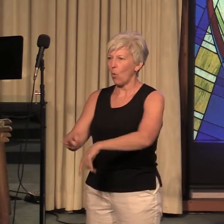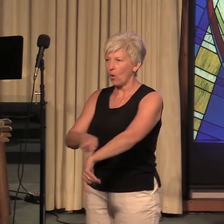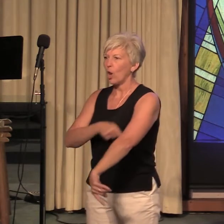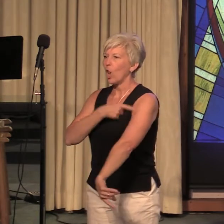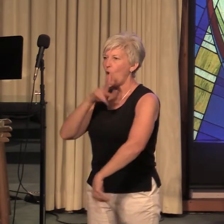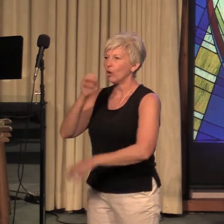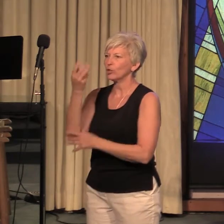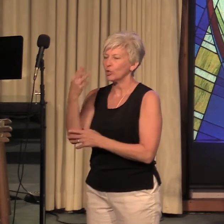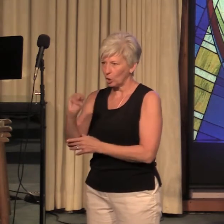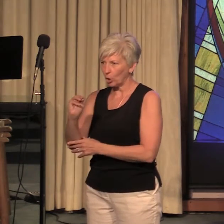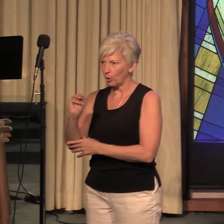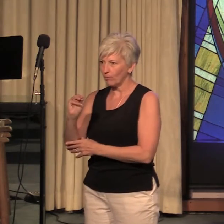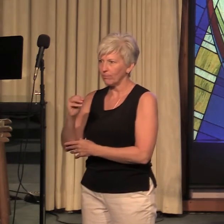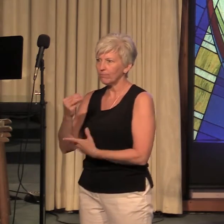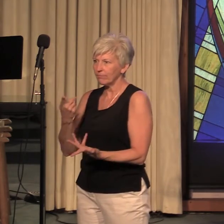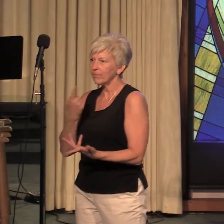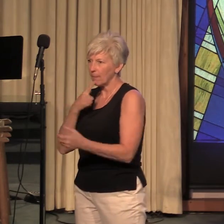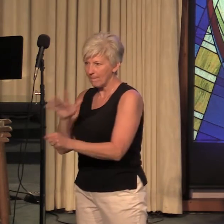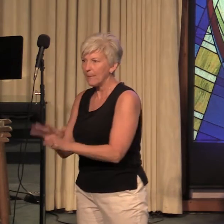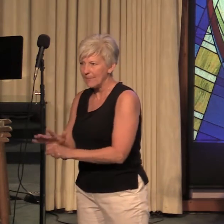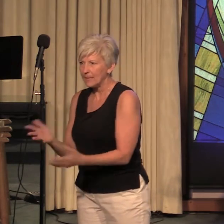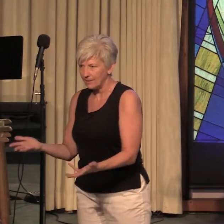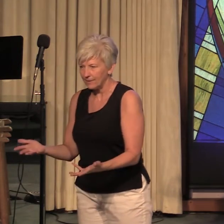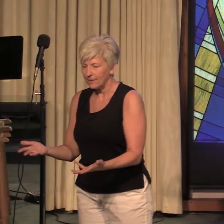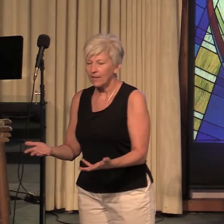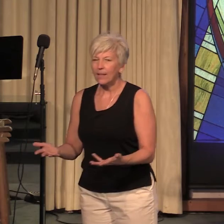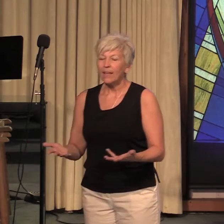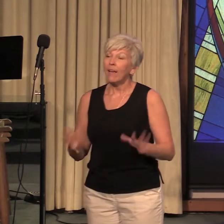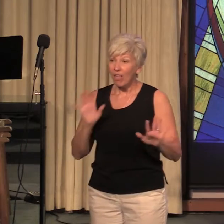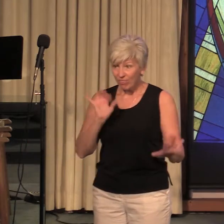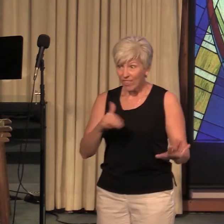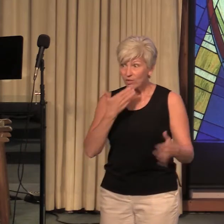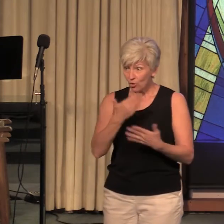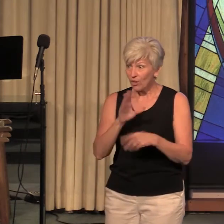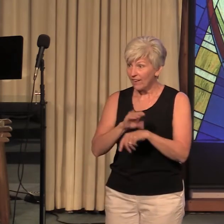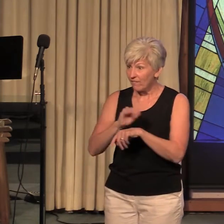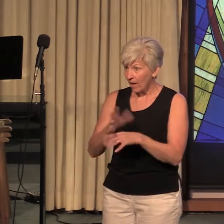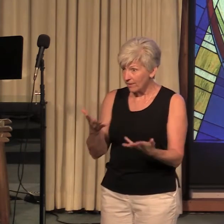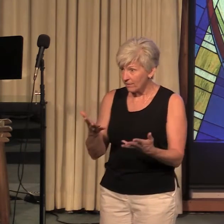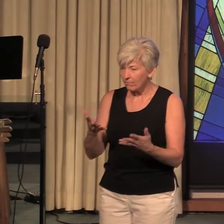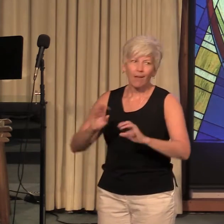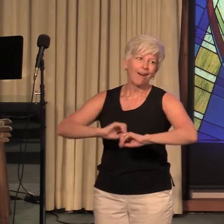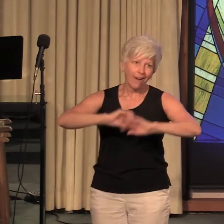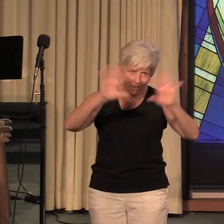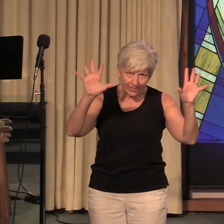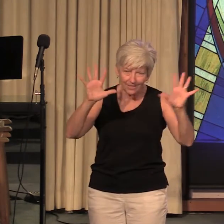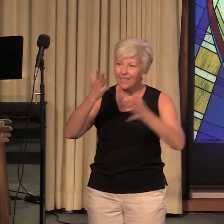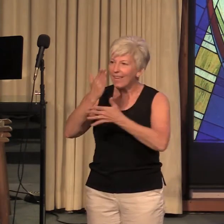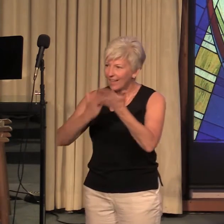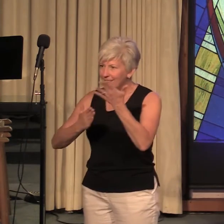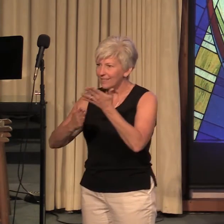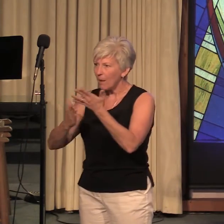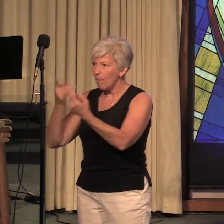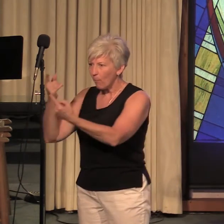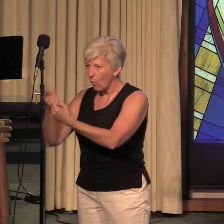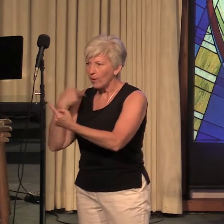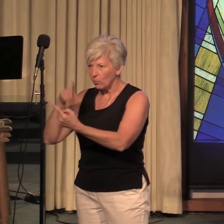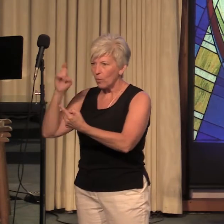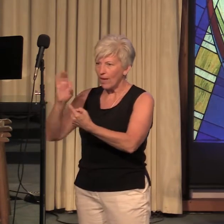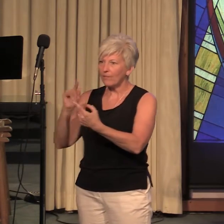that's good advice now obviously at some point we have to start making those commitments and those decisions